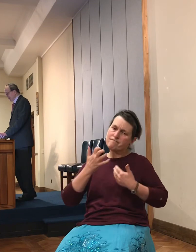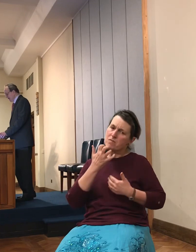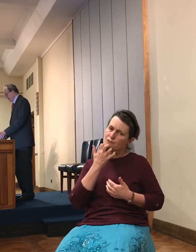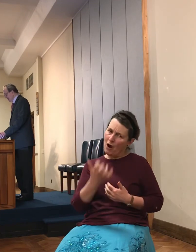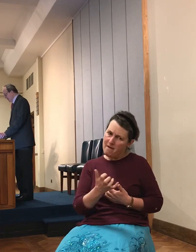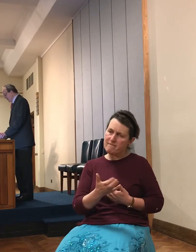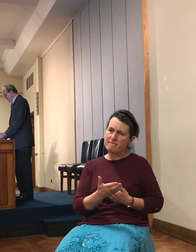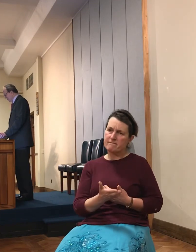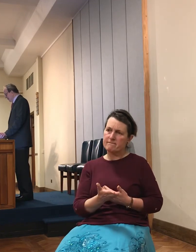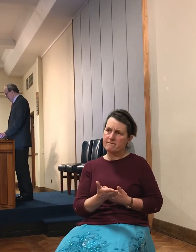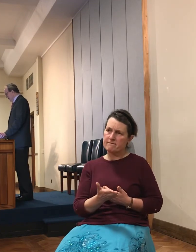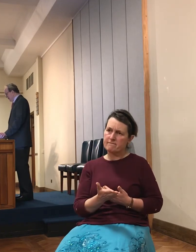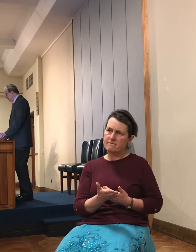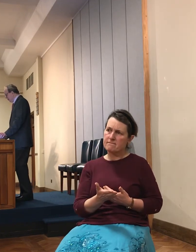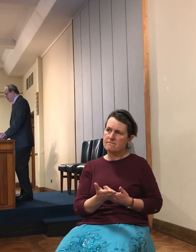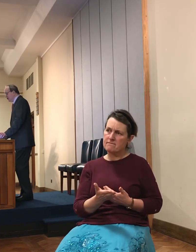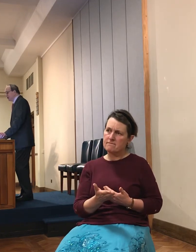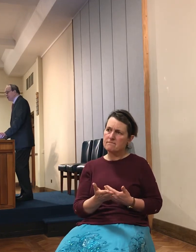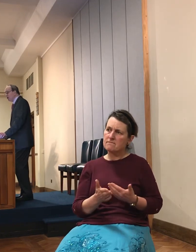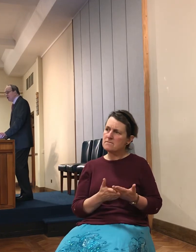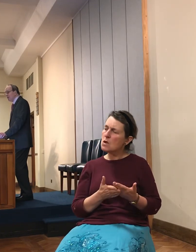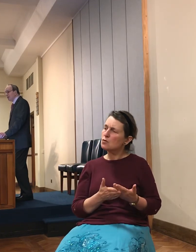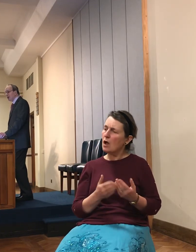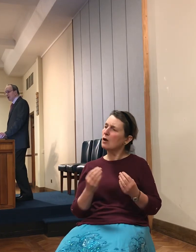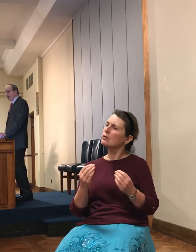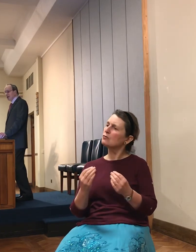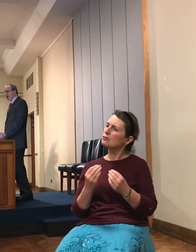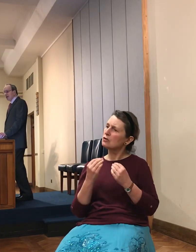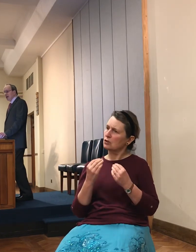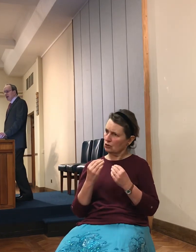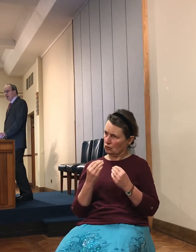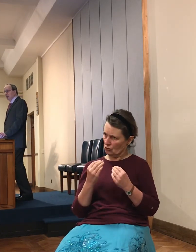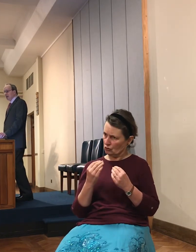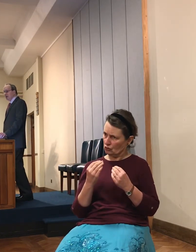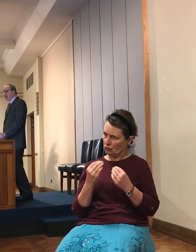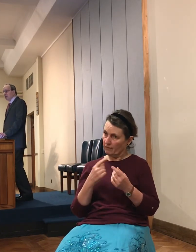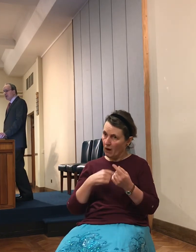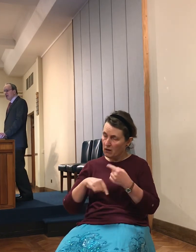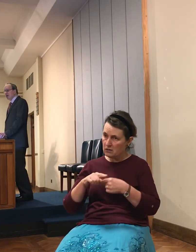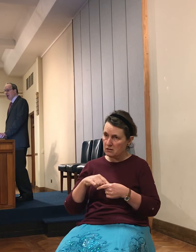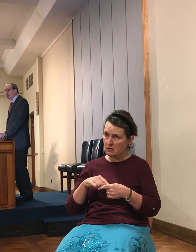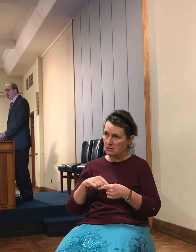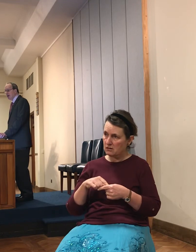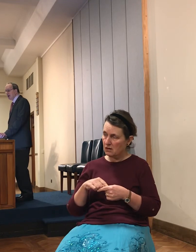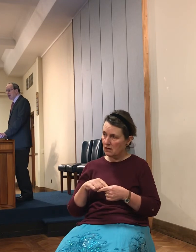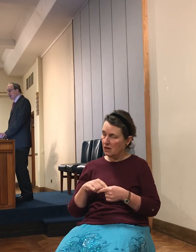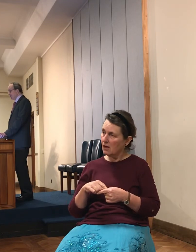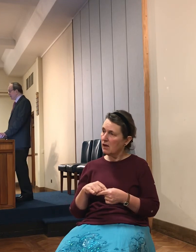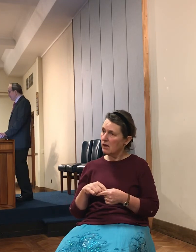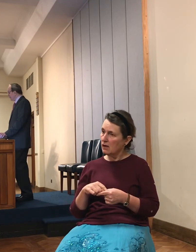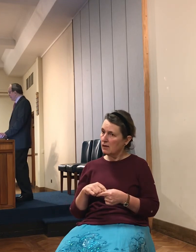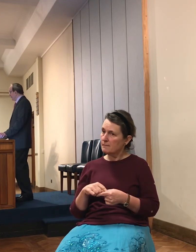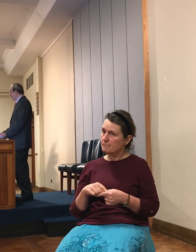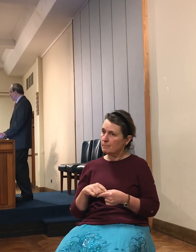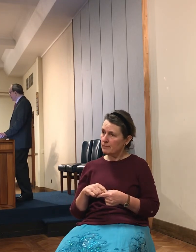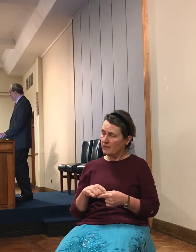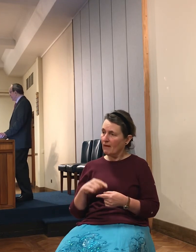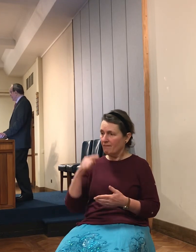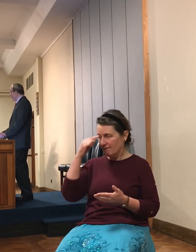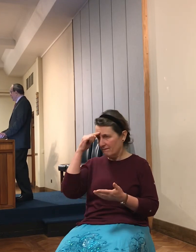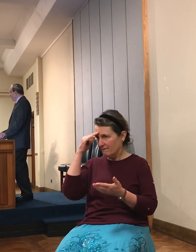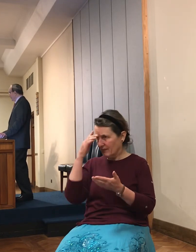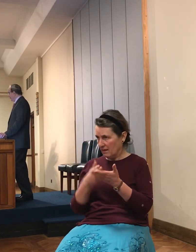is, there is little which is more important among the people of God than the constant